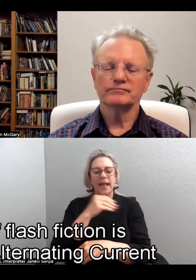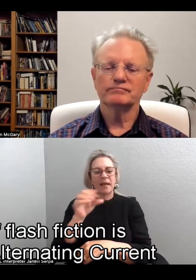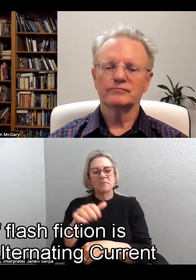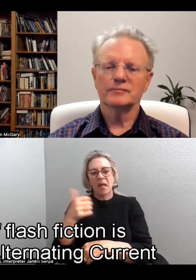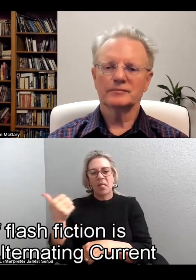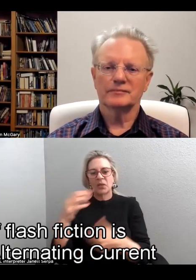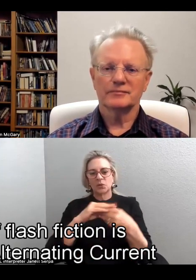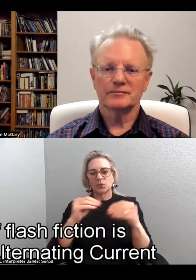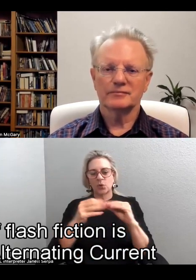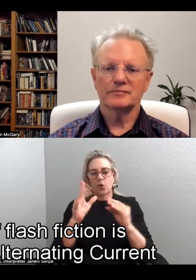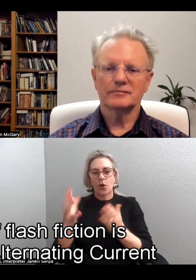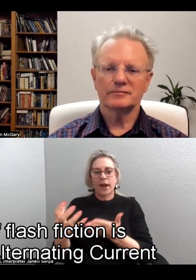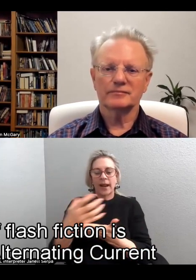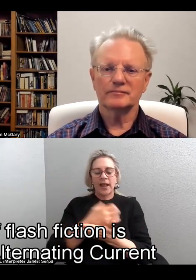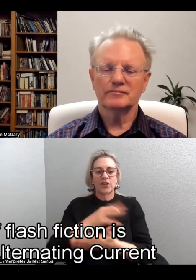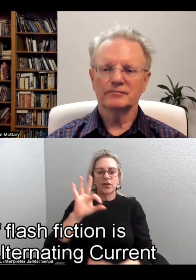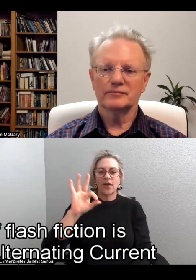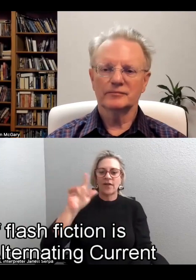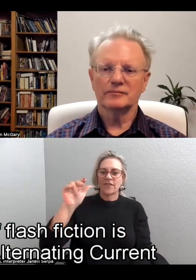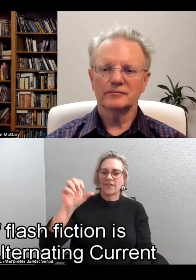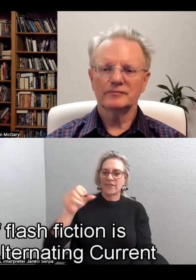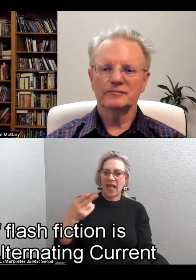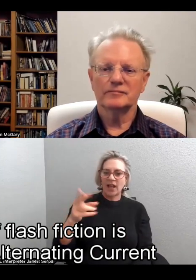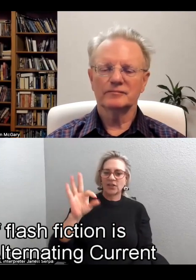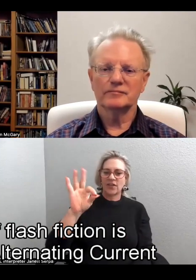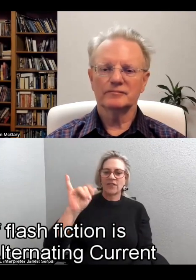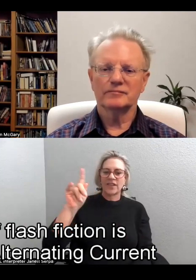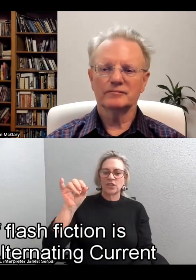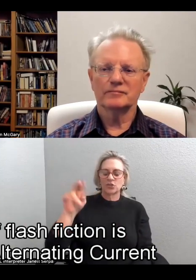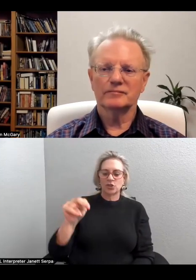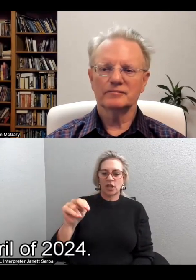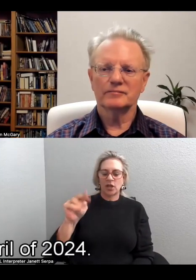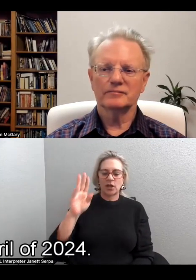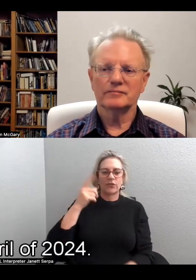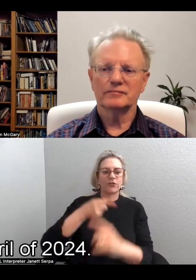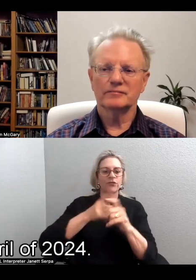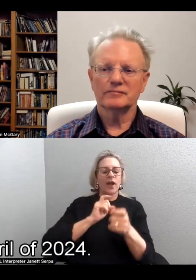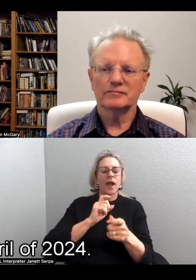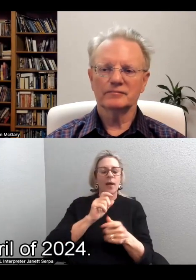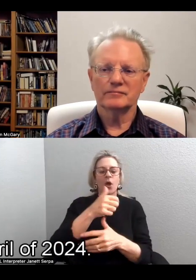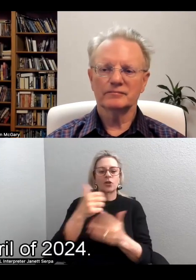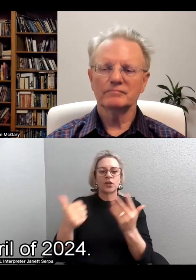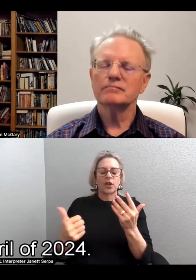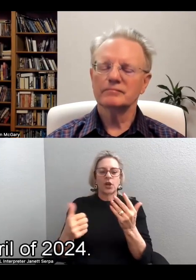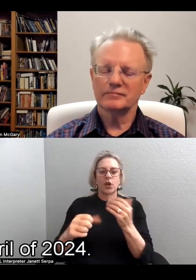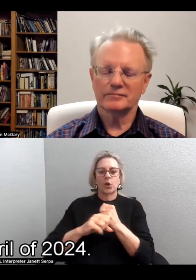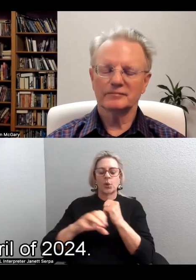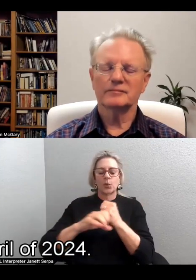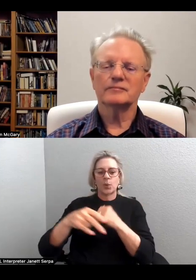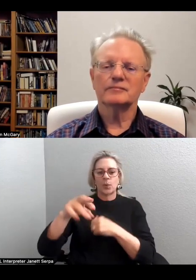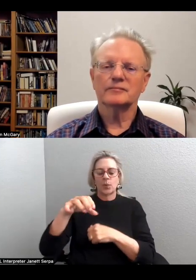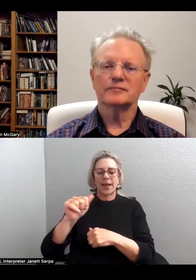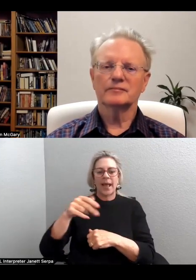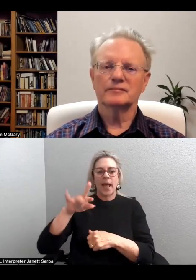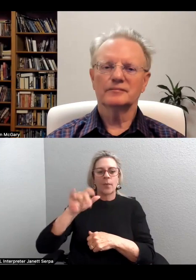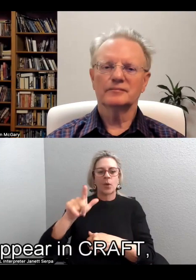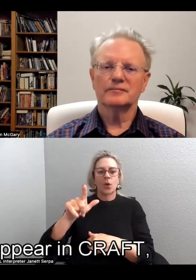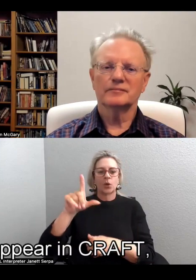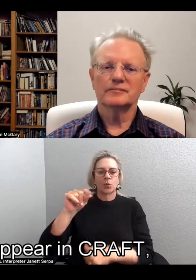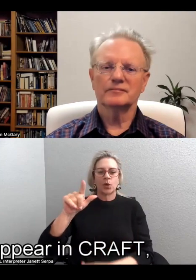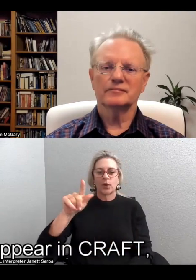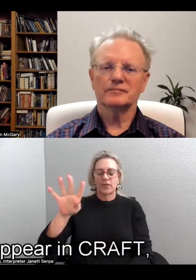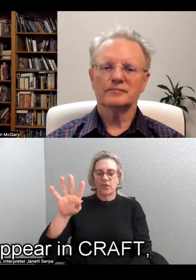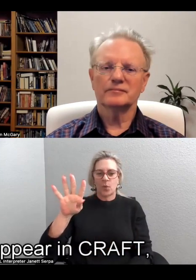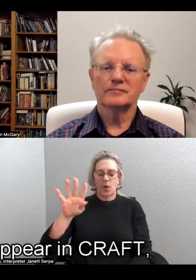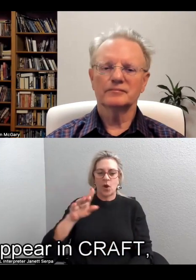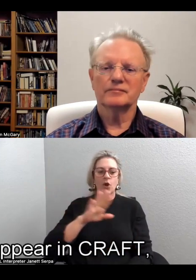Her collection of flash fiction is forthcoming from alternating current press in April of 2024. Her